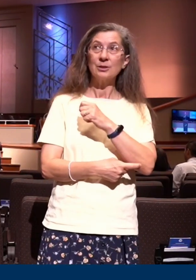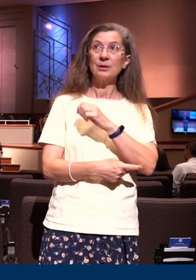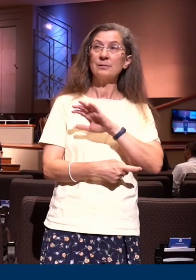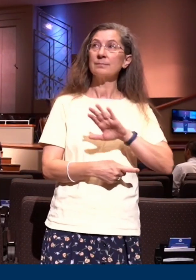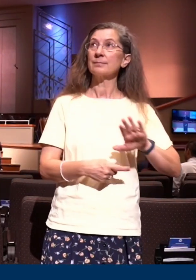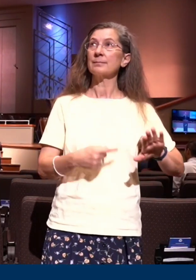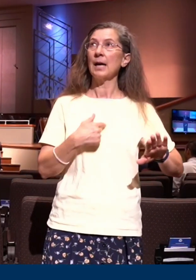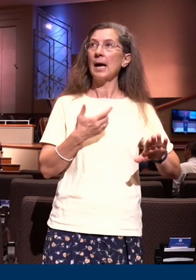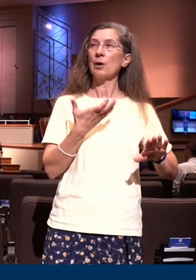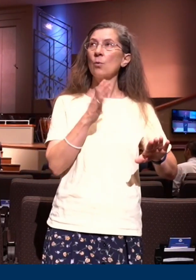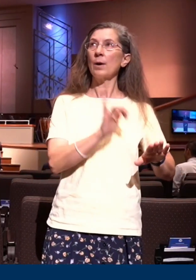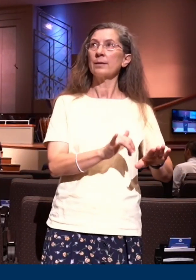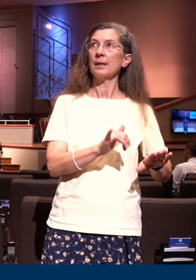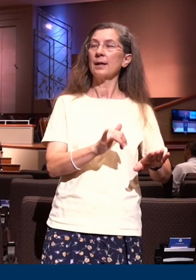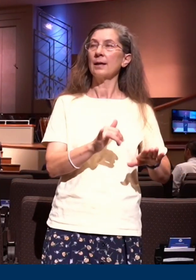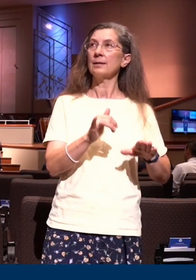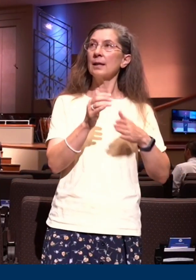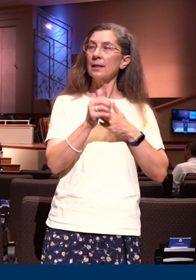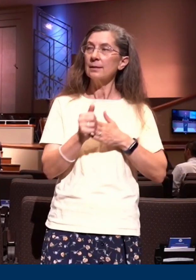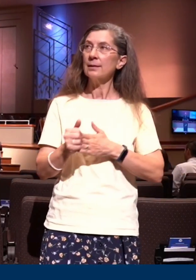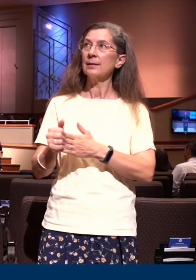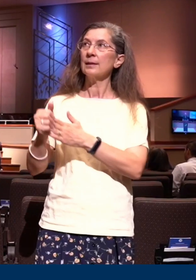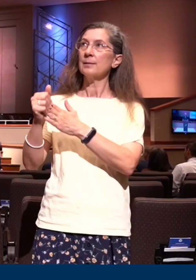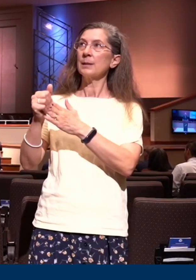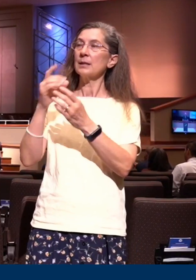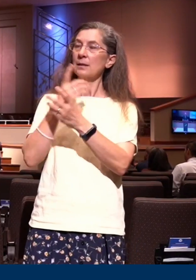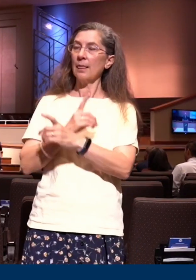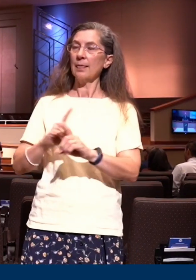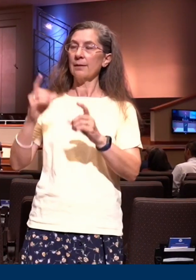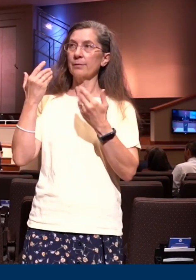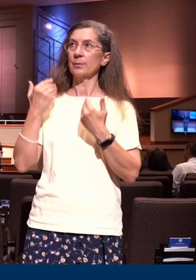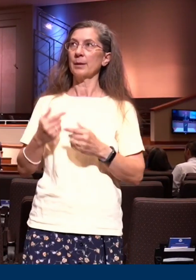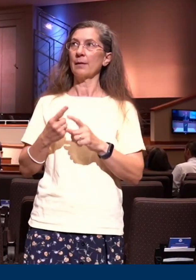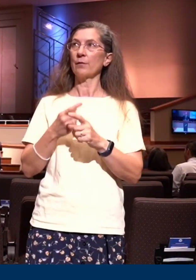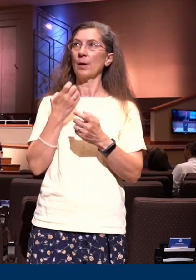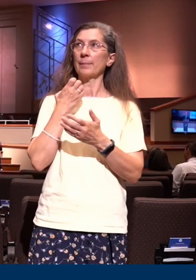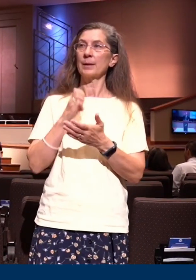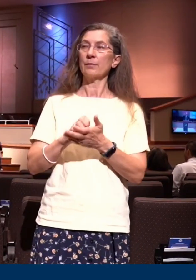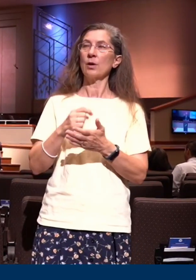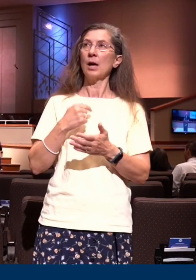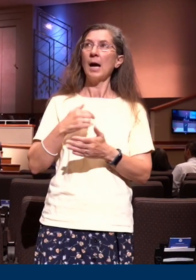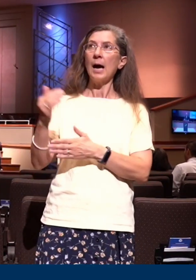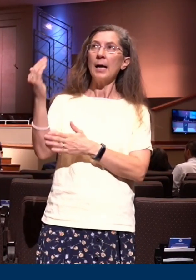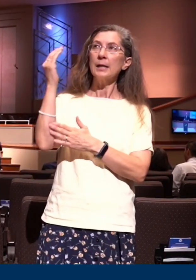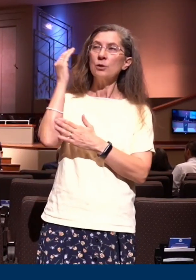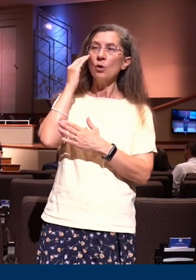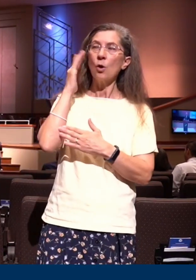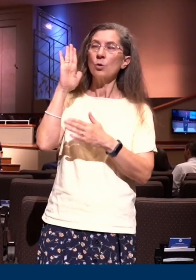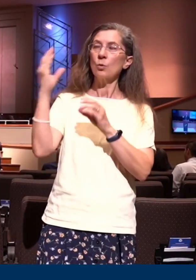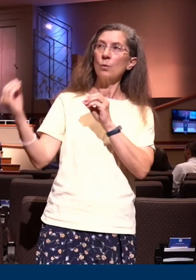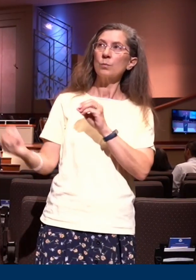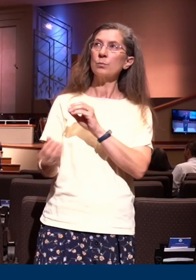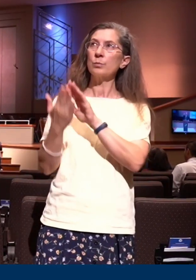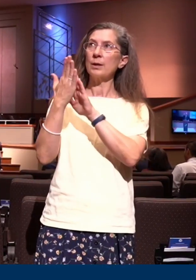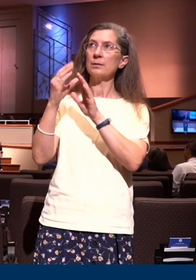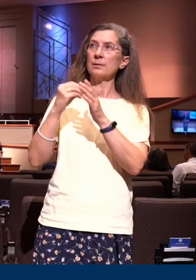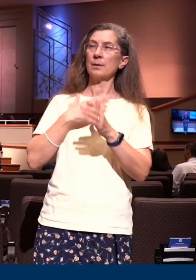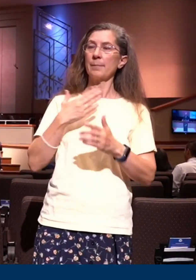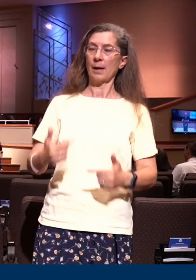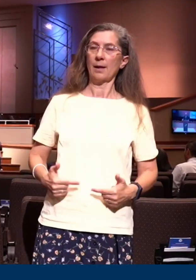temptation but deliver me from evil Lord I reckon your presence in my life and I seek the guidance of your